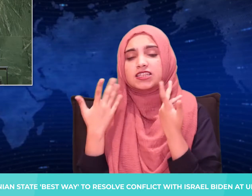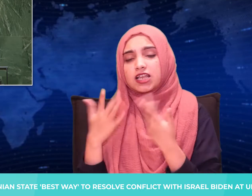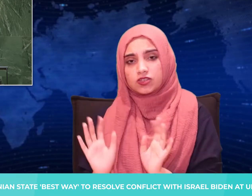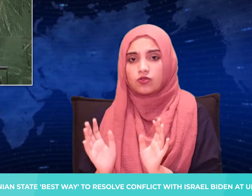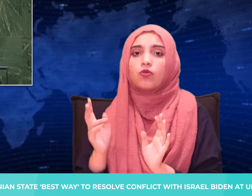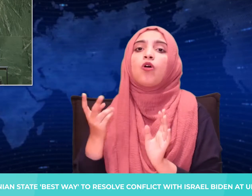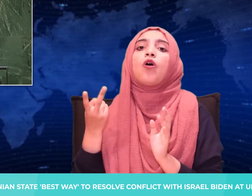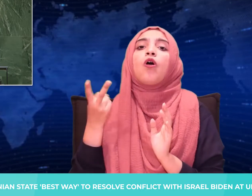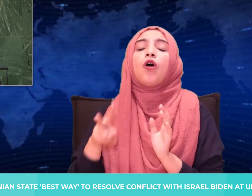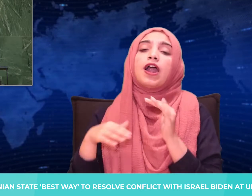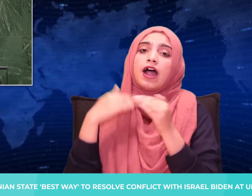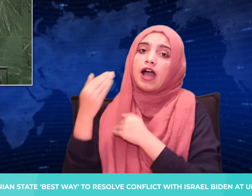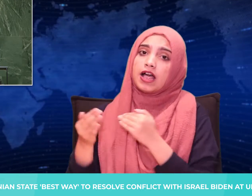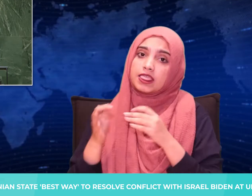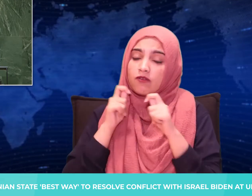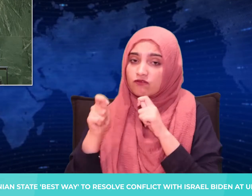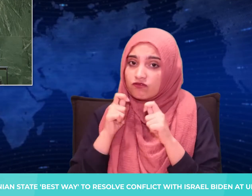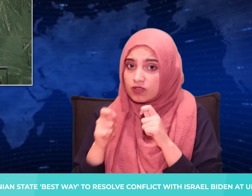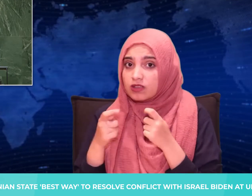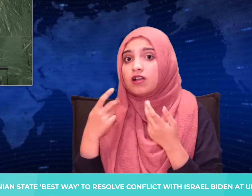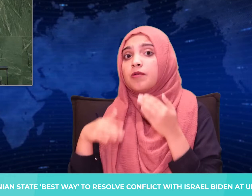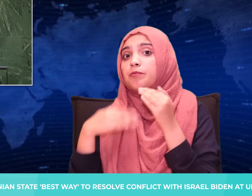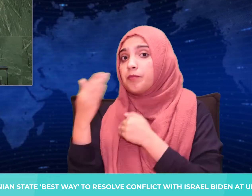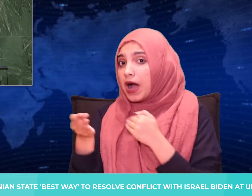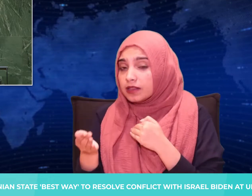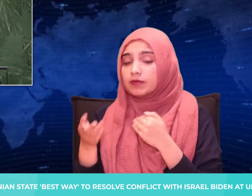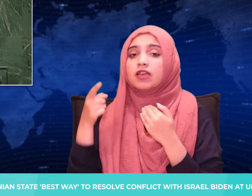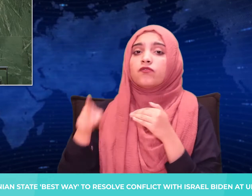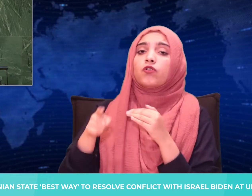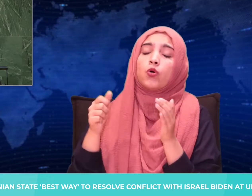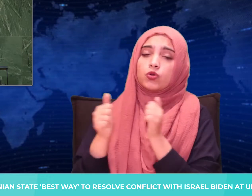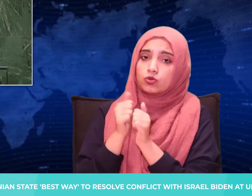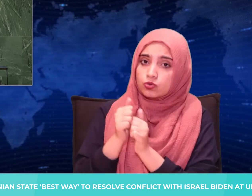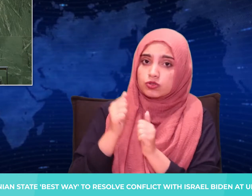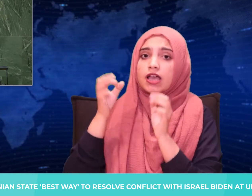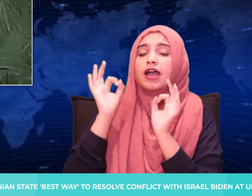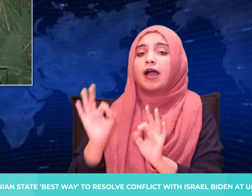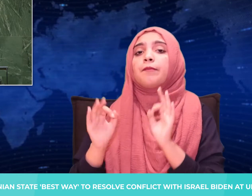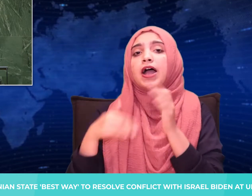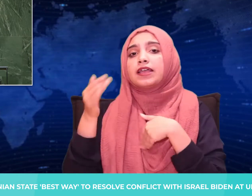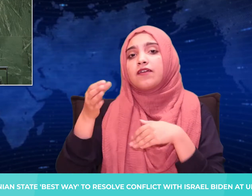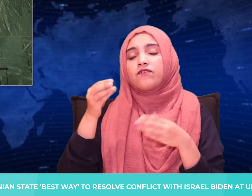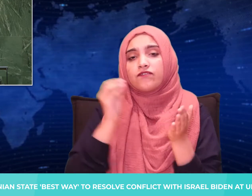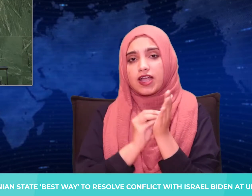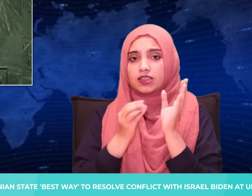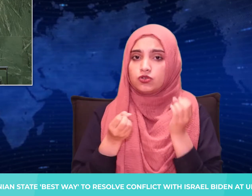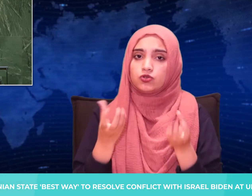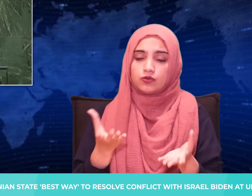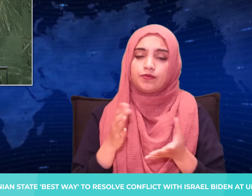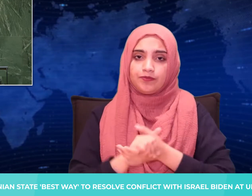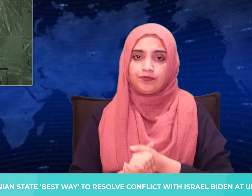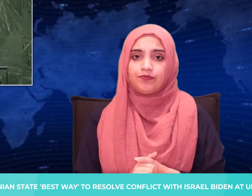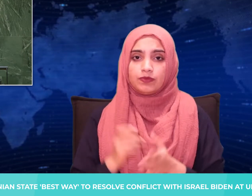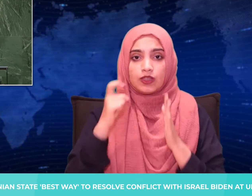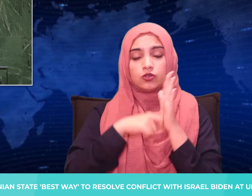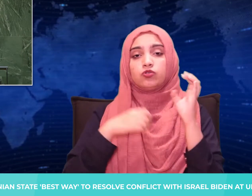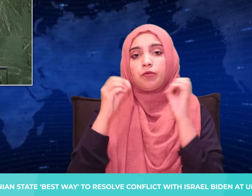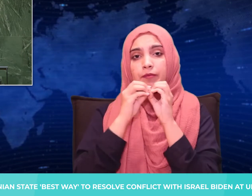seek a future of greater peace and security for all people of the Middle East, Biden said in his first United